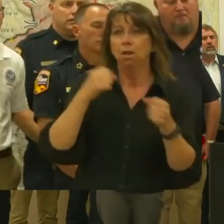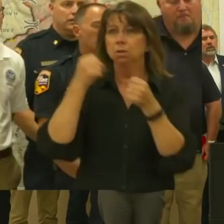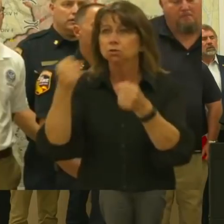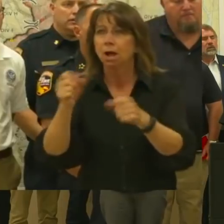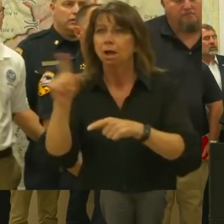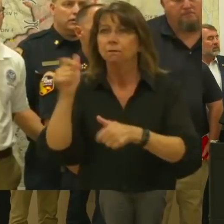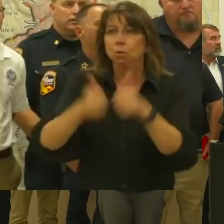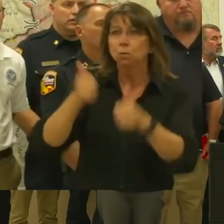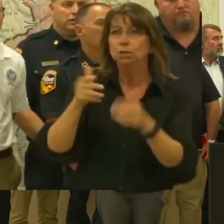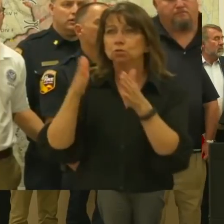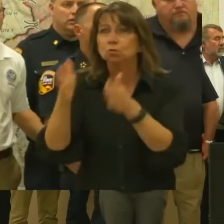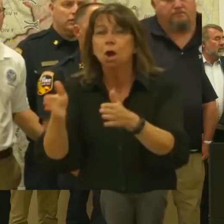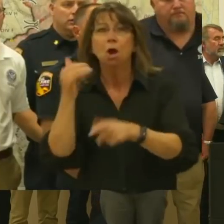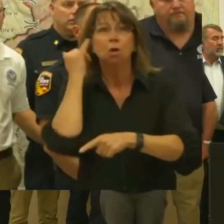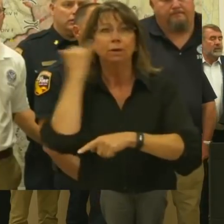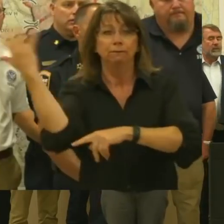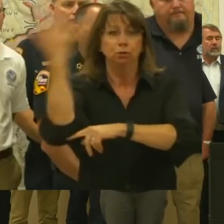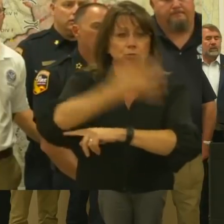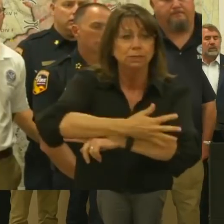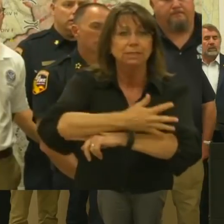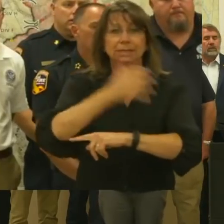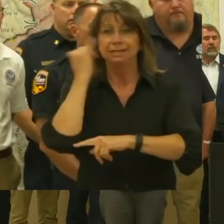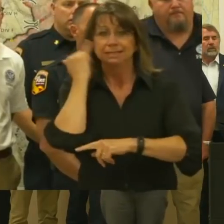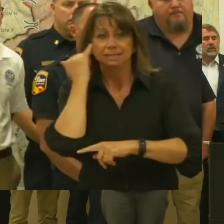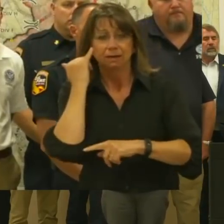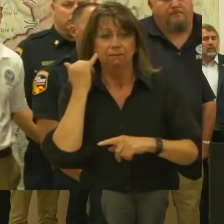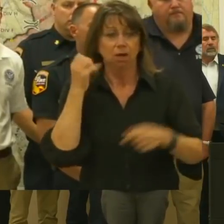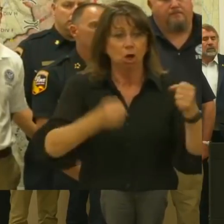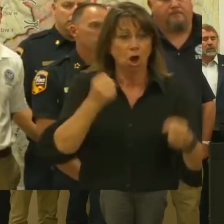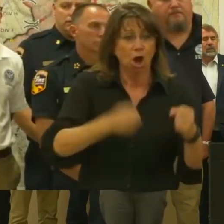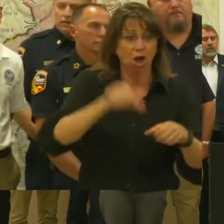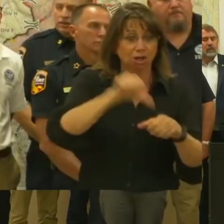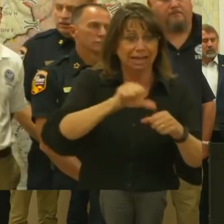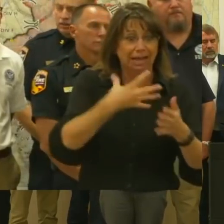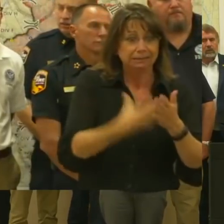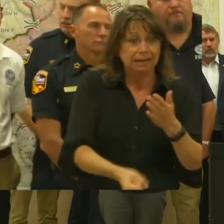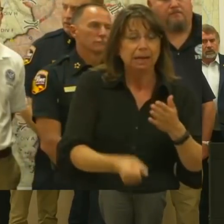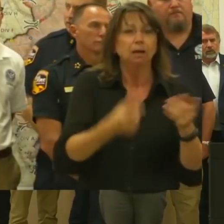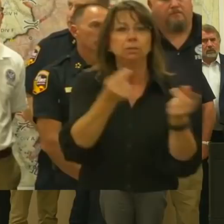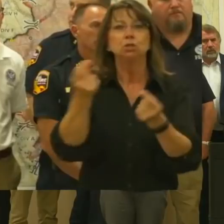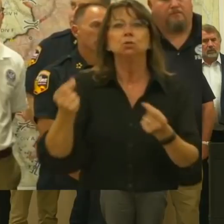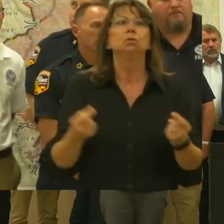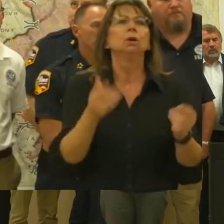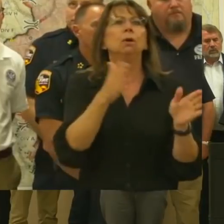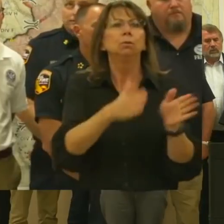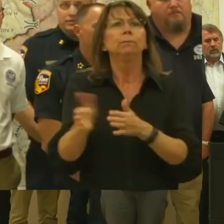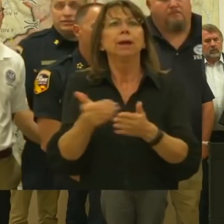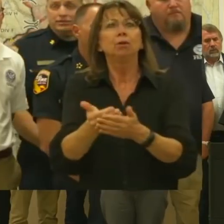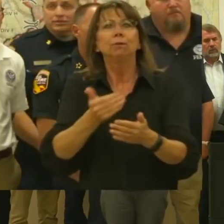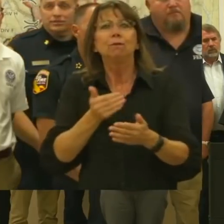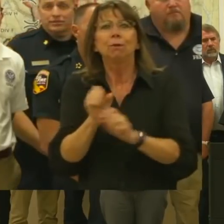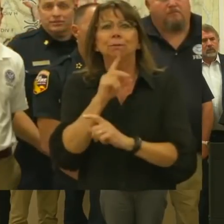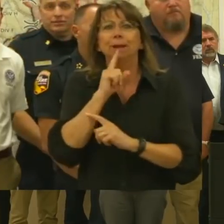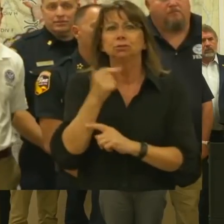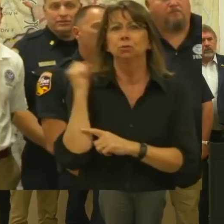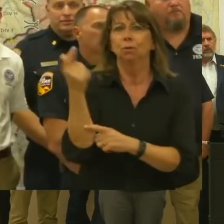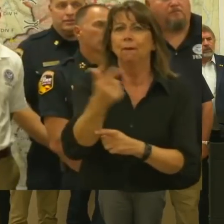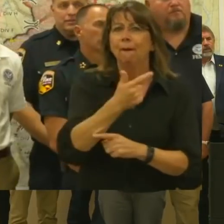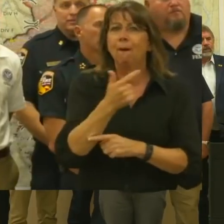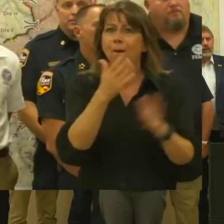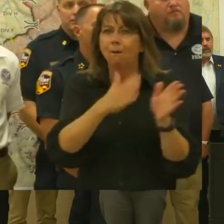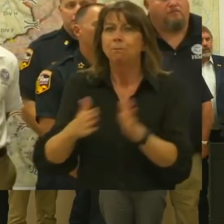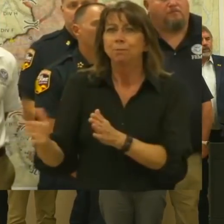down? What if your car is out of gas? This is the type of question and answer that we can all do as citizens to make sure we're prepared.